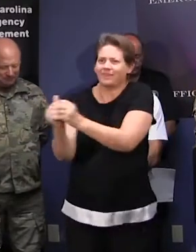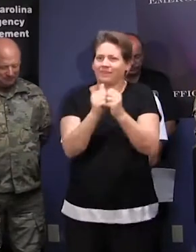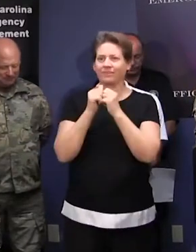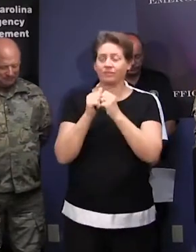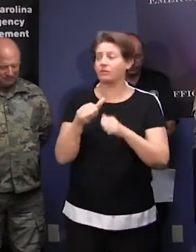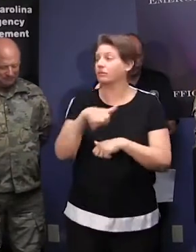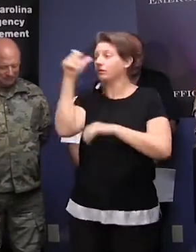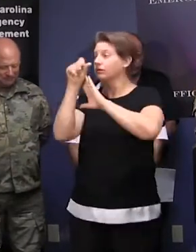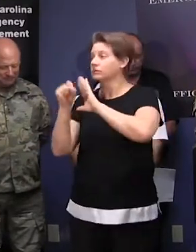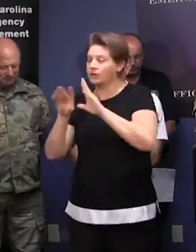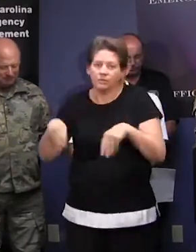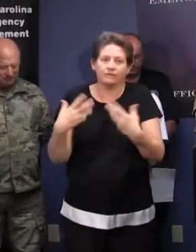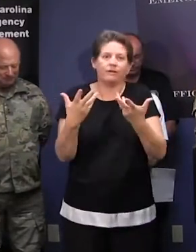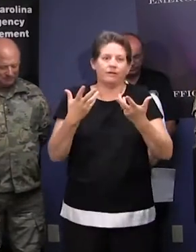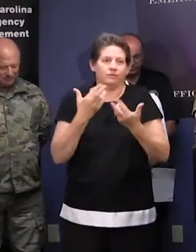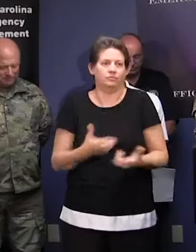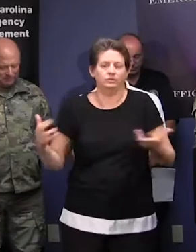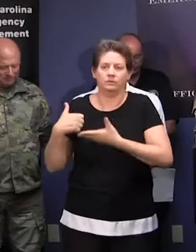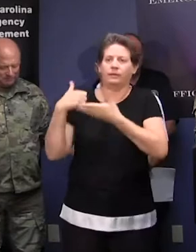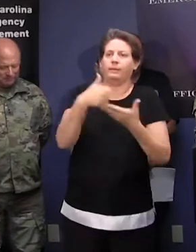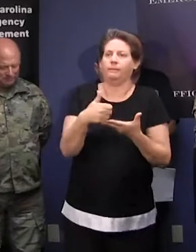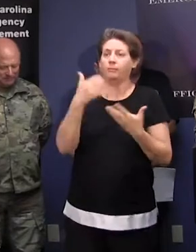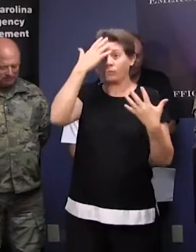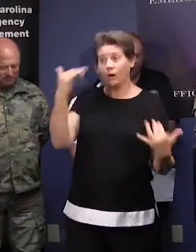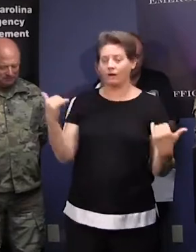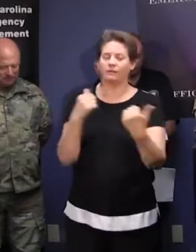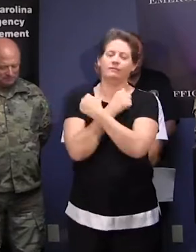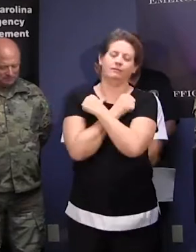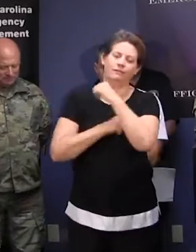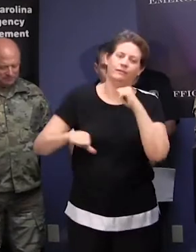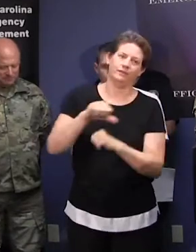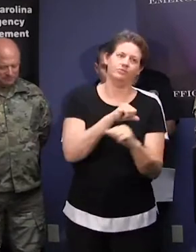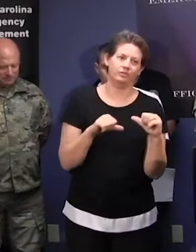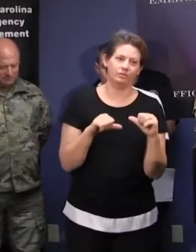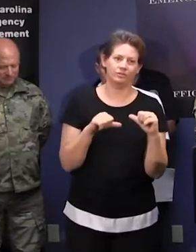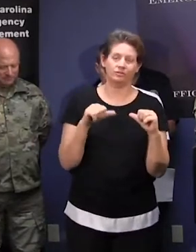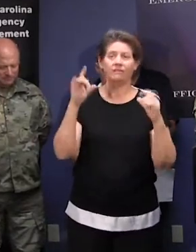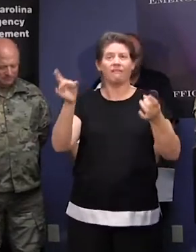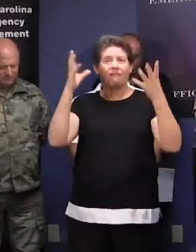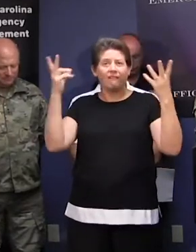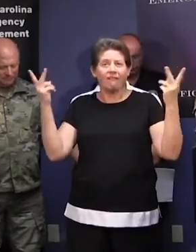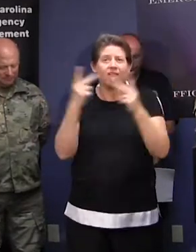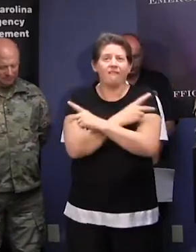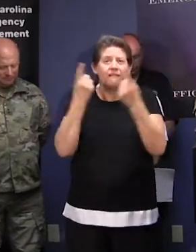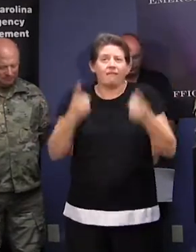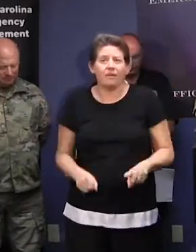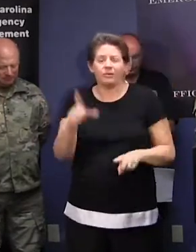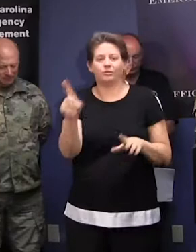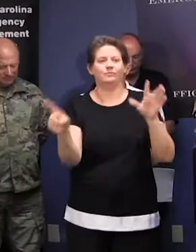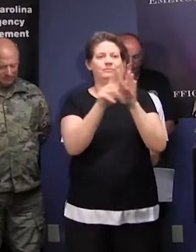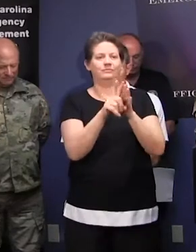resources, all out of love for each other. In the worst of situations, you show us your best. And for that,